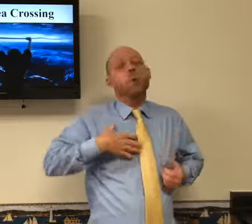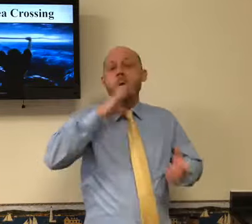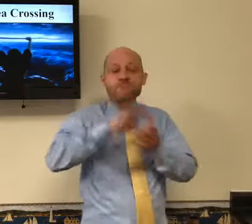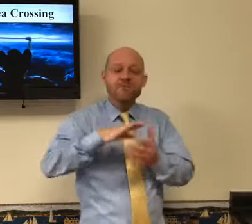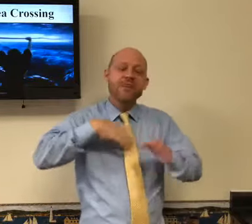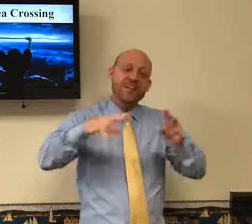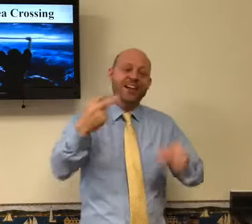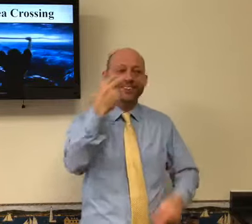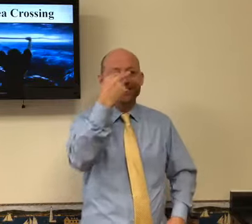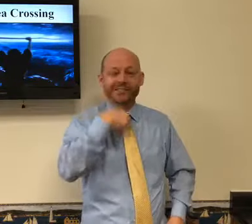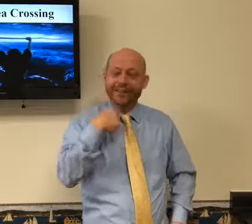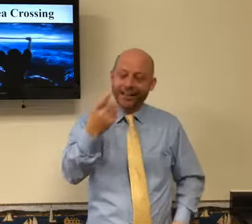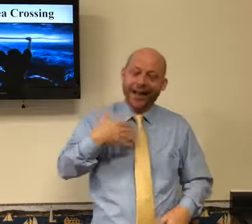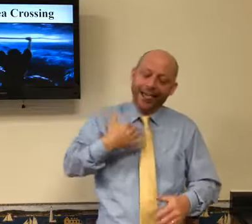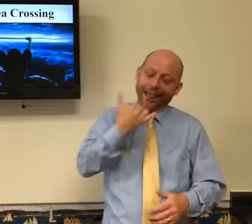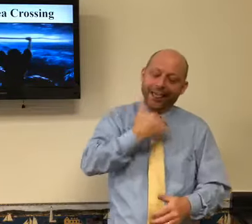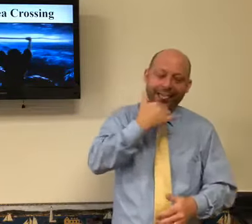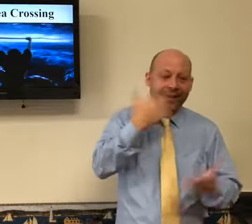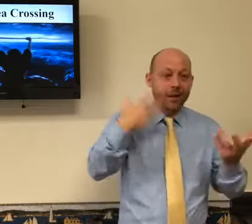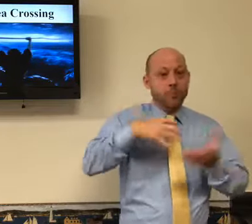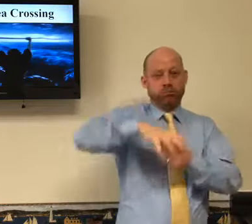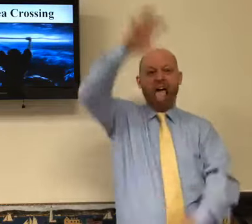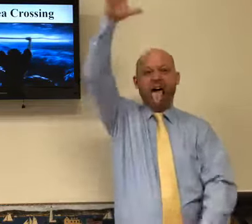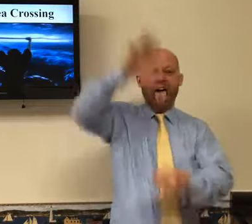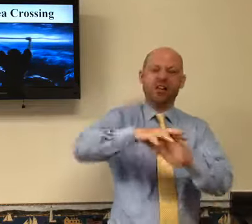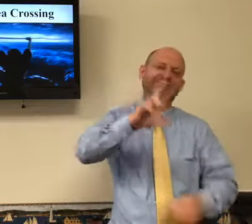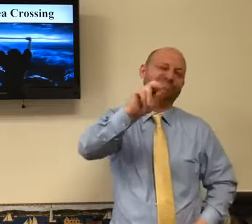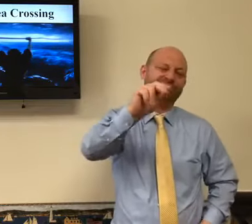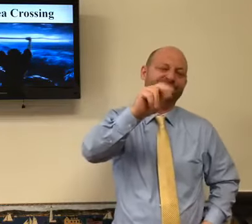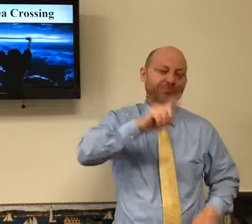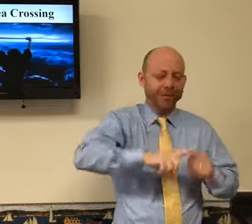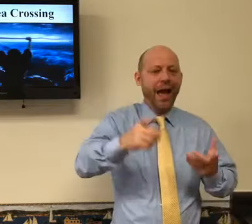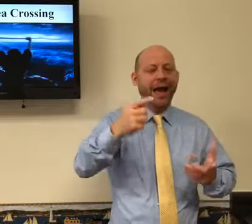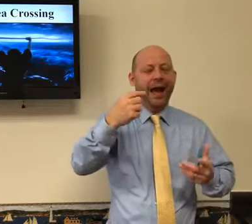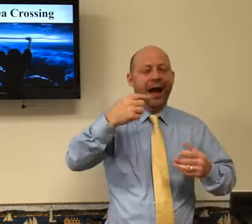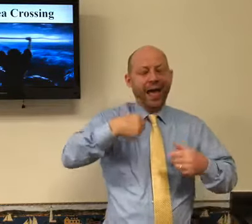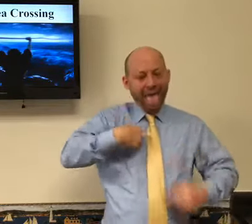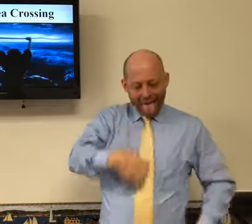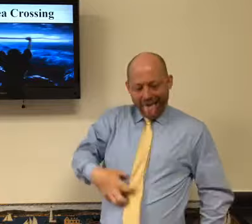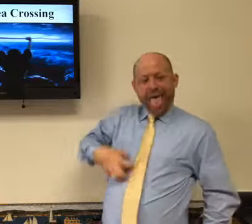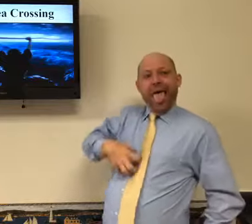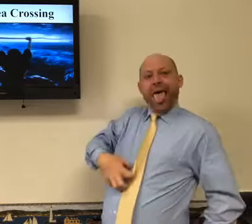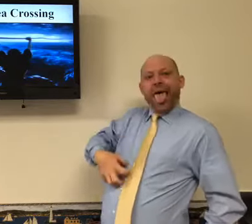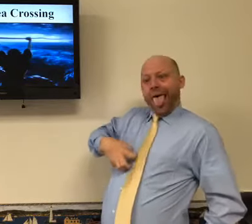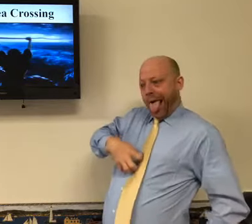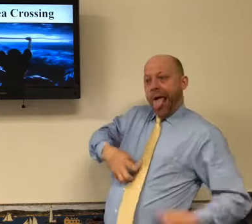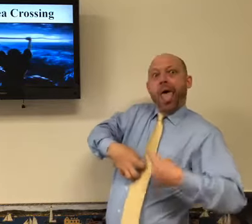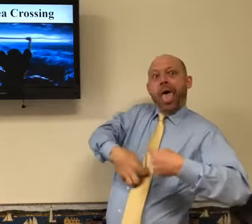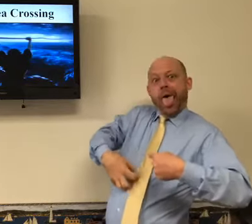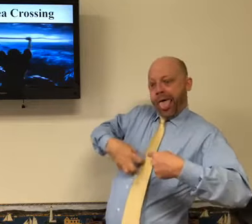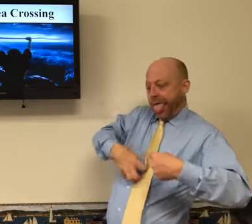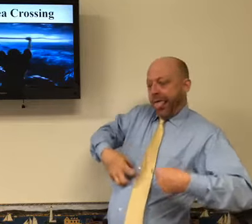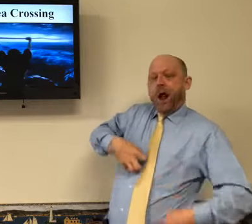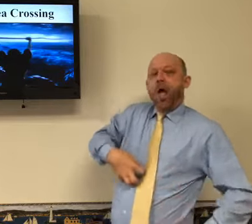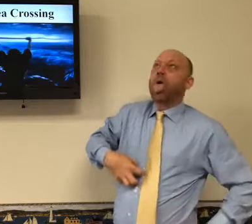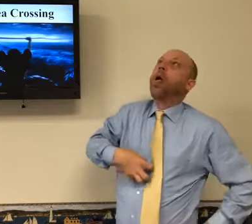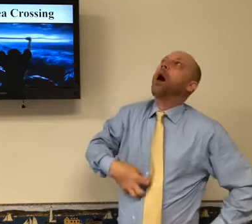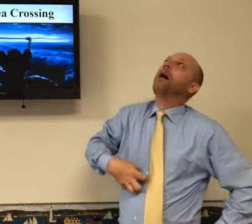I didn't read the instructions, and my wife's just looking at me. said, I made a mistake, but I didn't get angry. She didn't get angry. I felt disgusted with